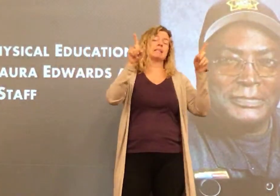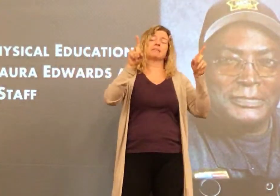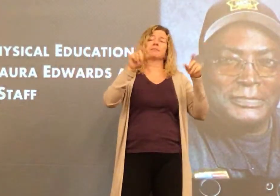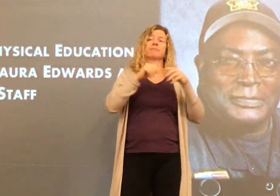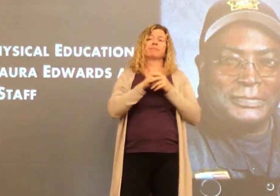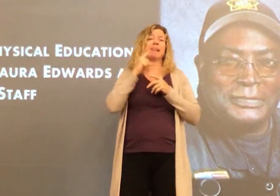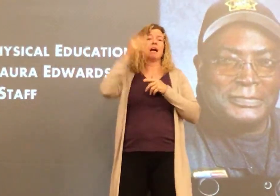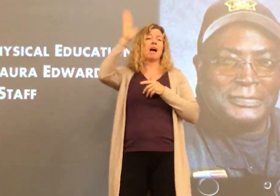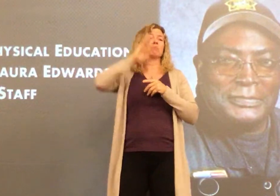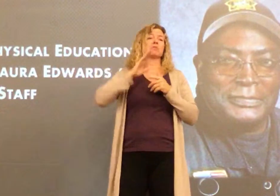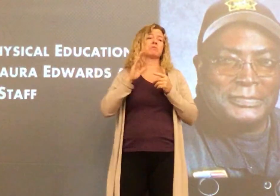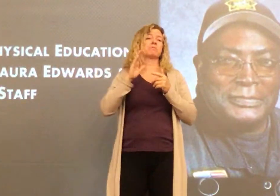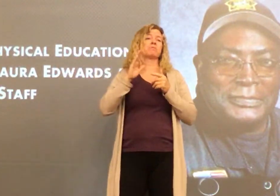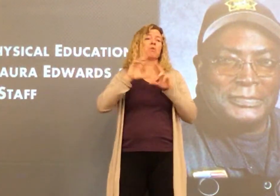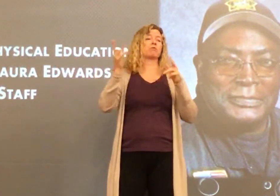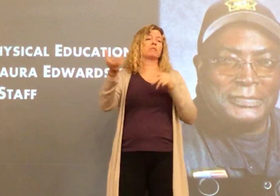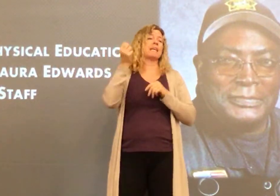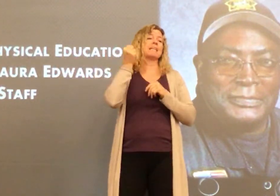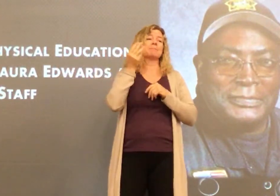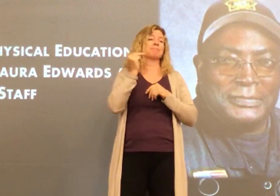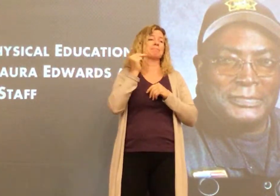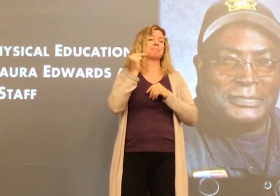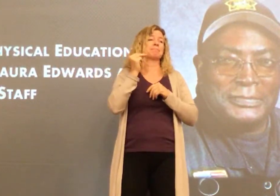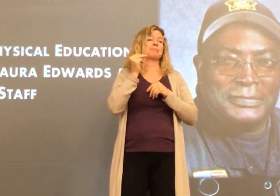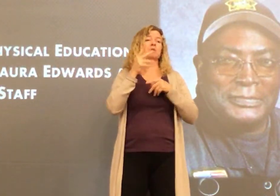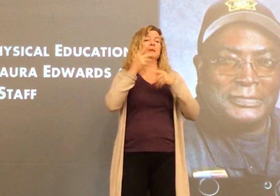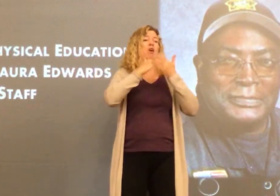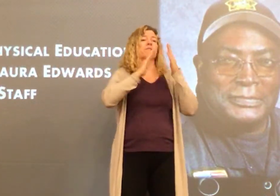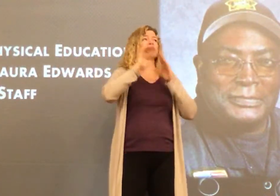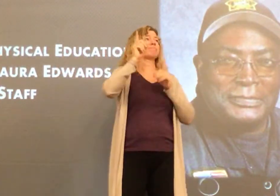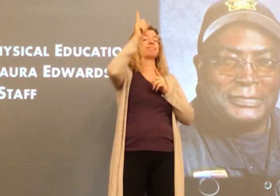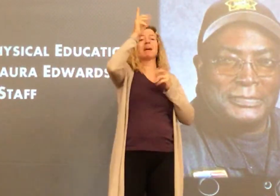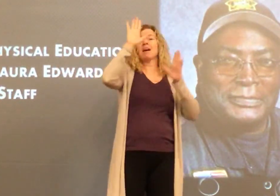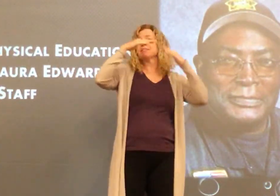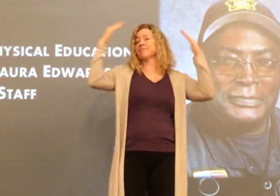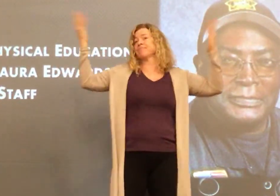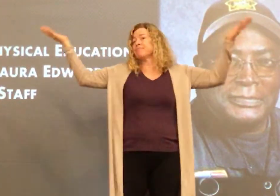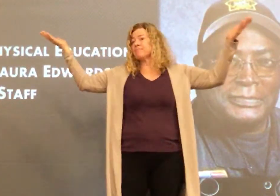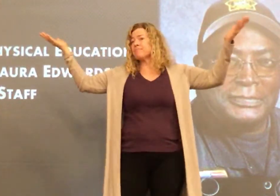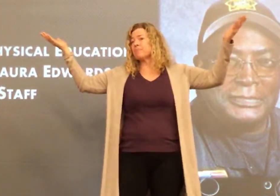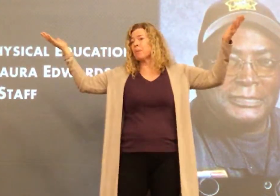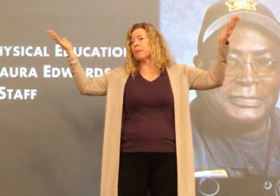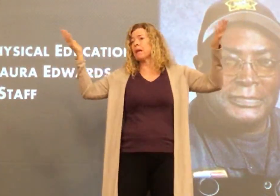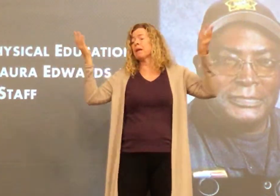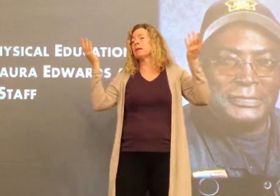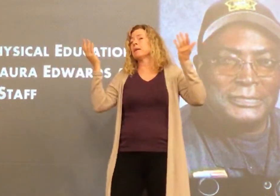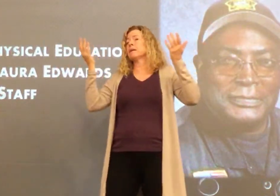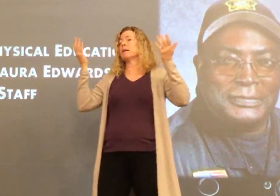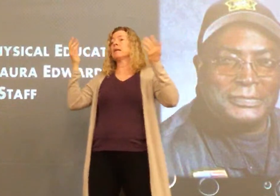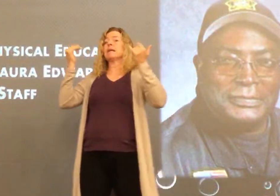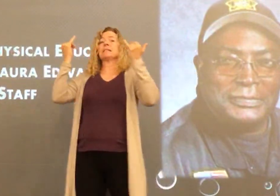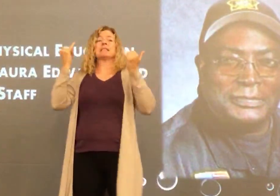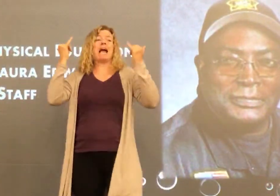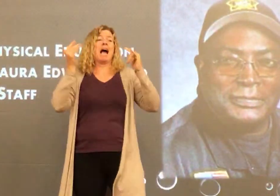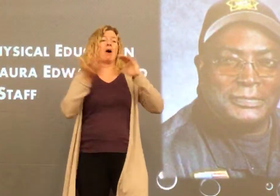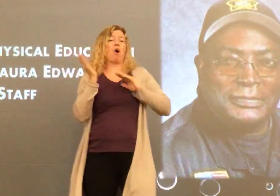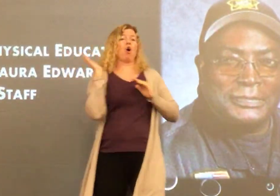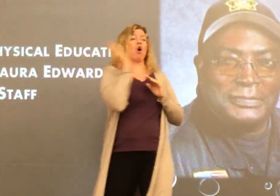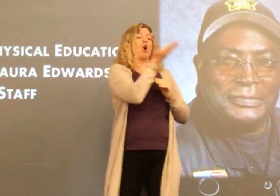I'm not religious per se, but God was ready for him. There were bigger plans in heaven for him.